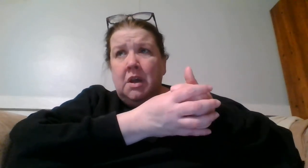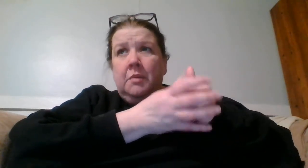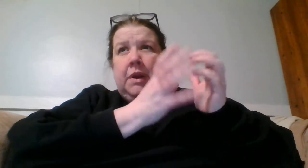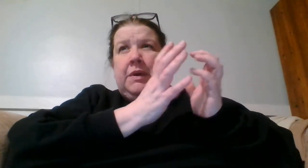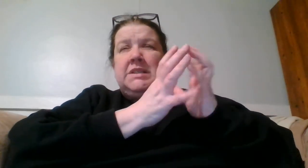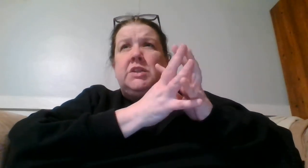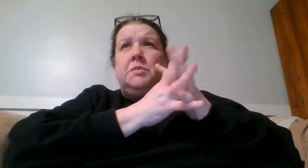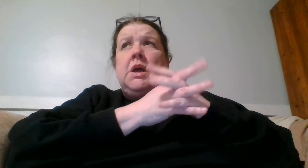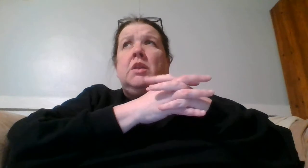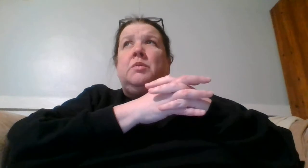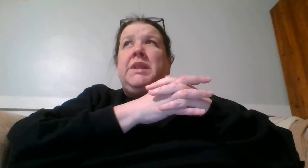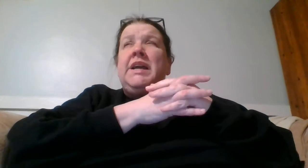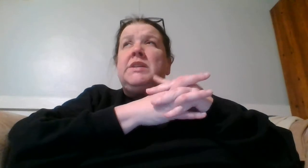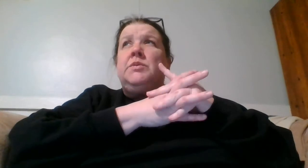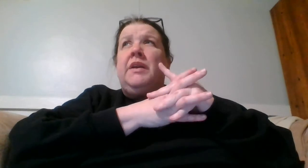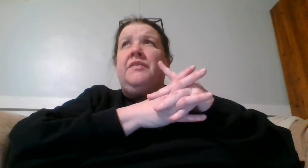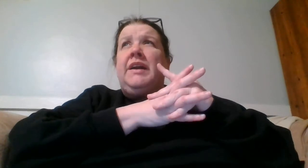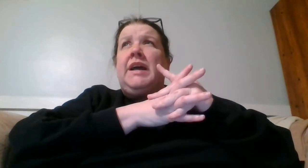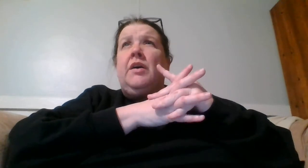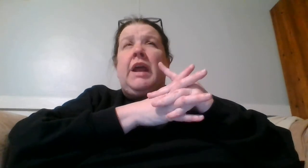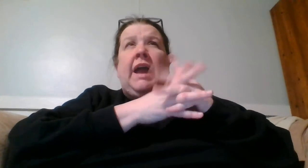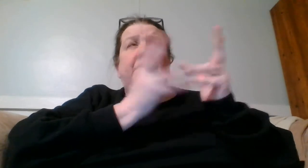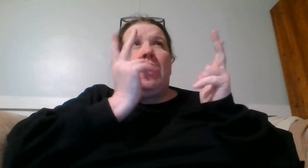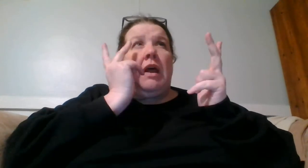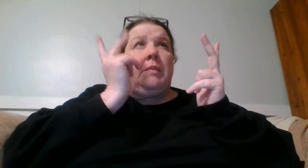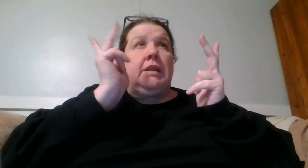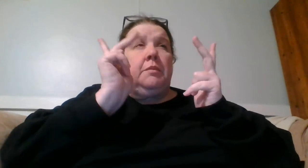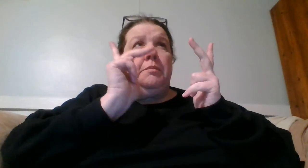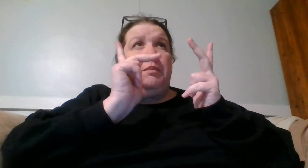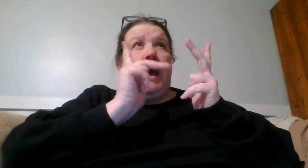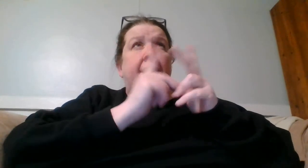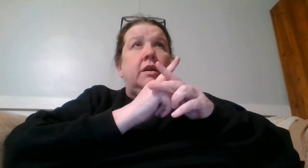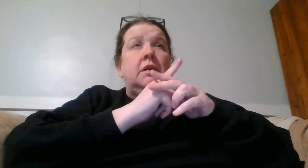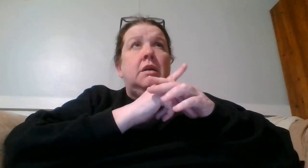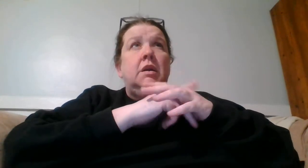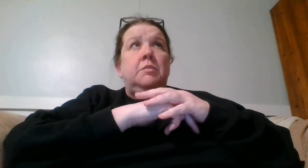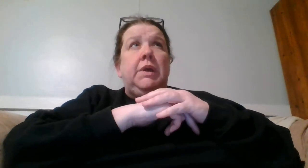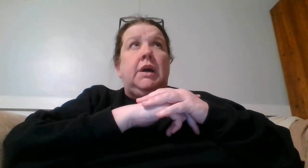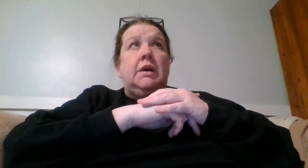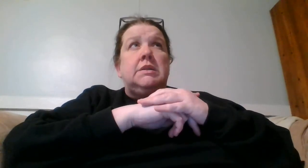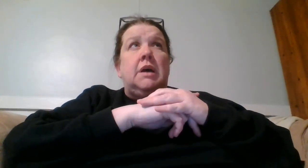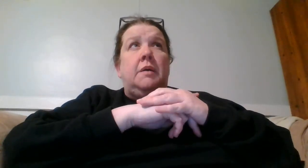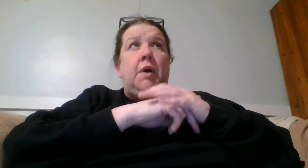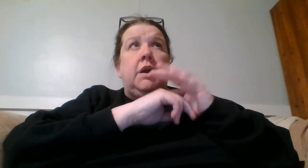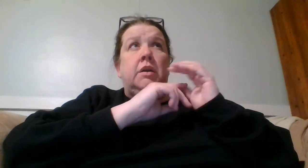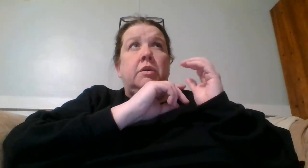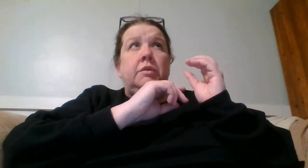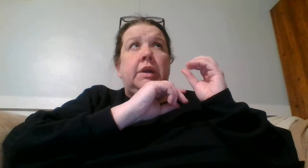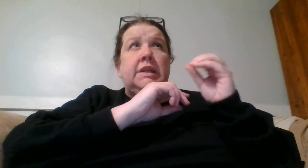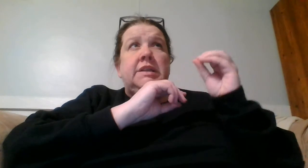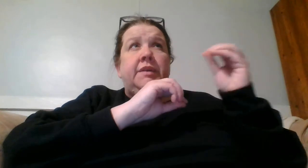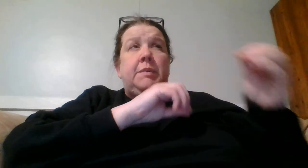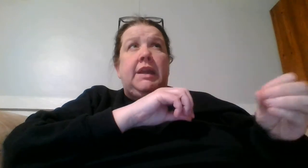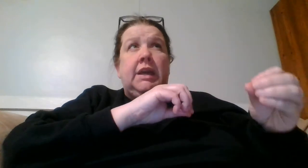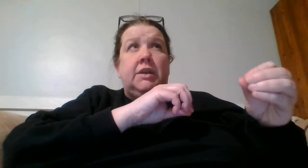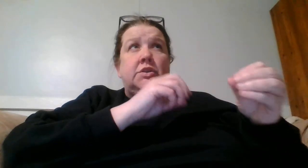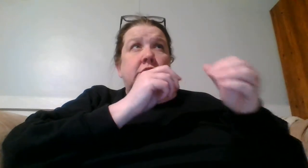but I want to stitch him the one thing I do want to find out and I found out about the pattern because um on creativity by Gid she